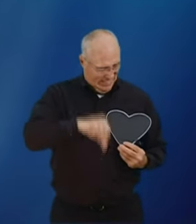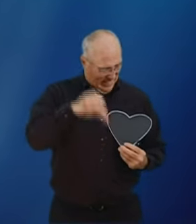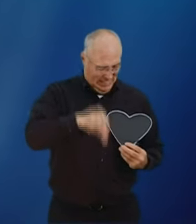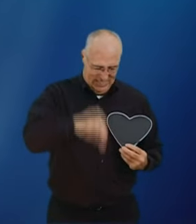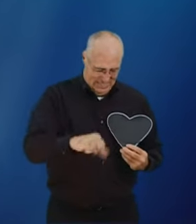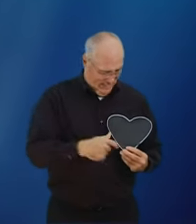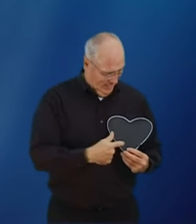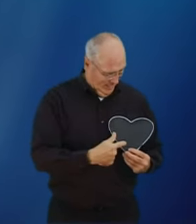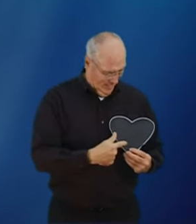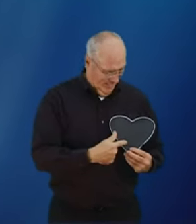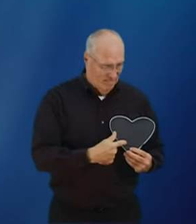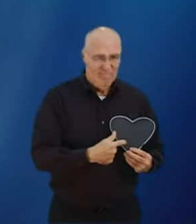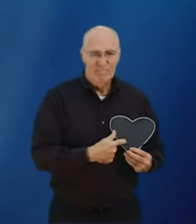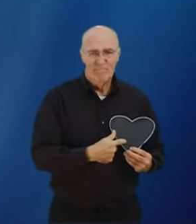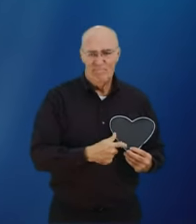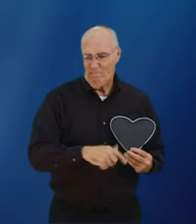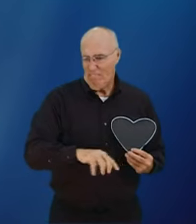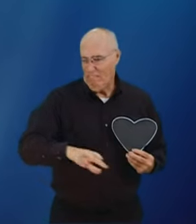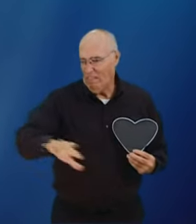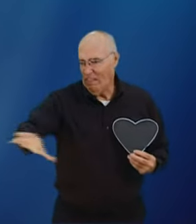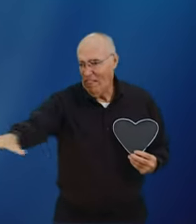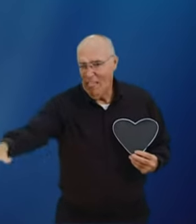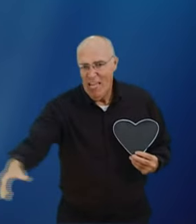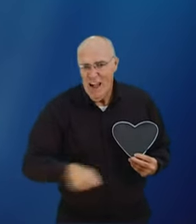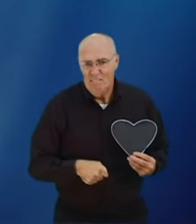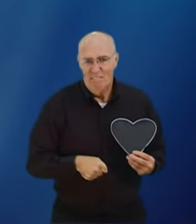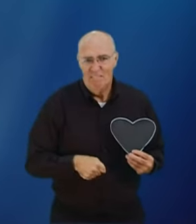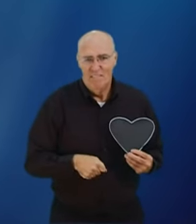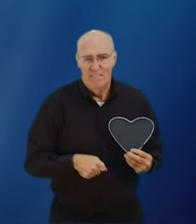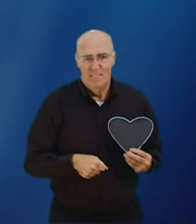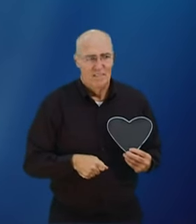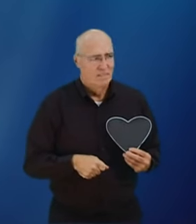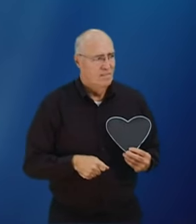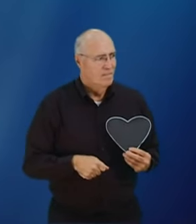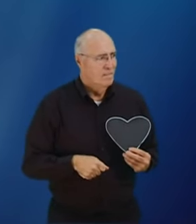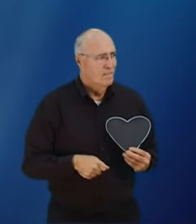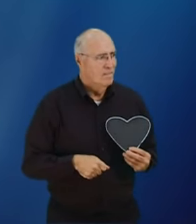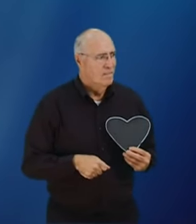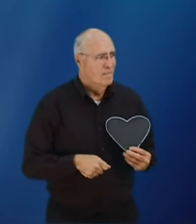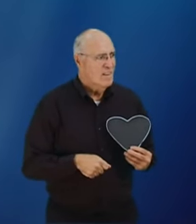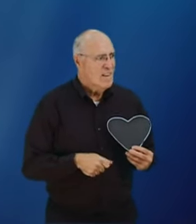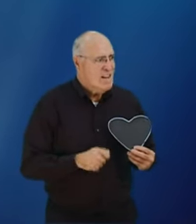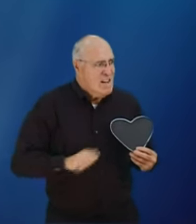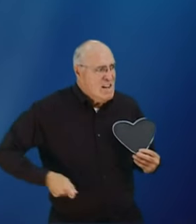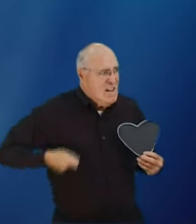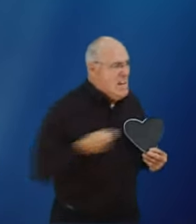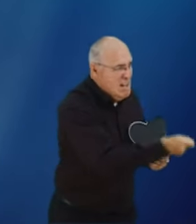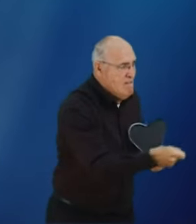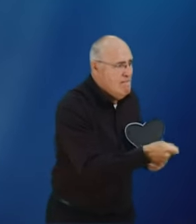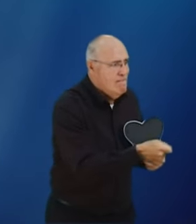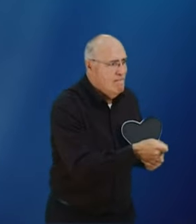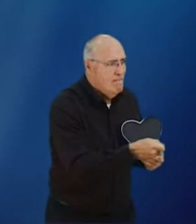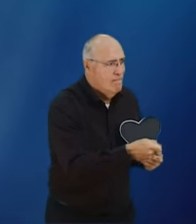God despises sin God hates stealing